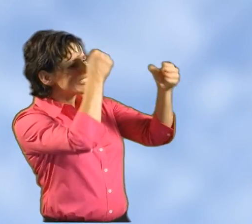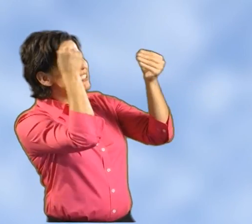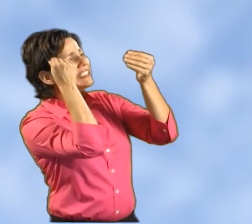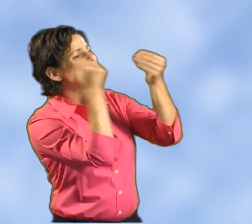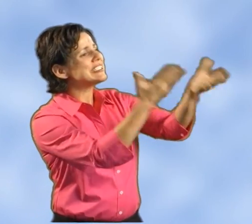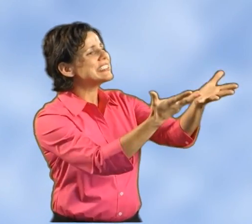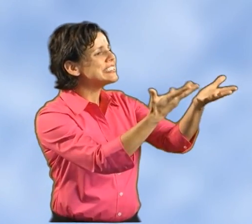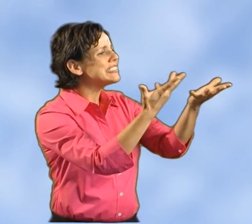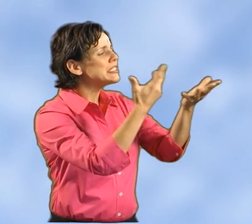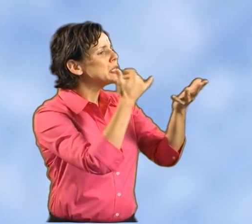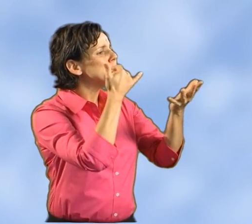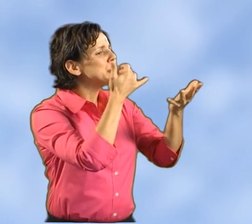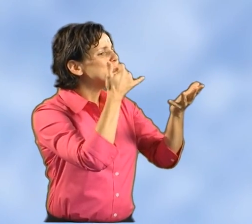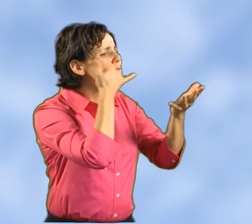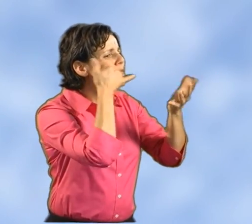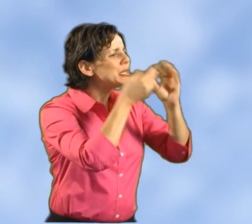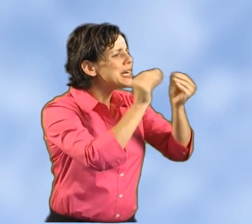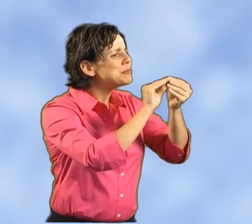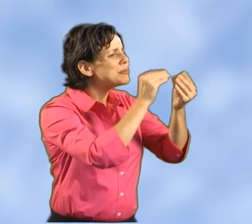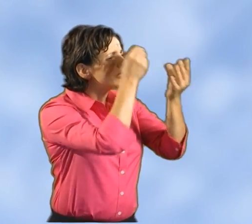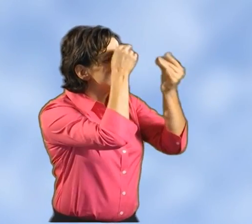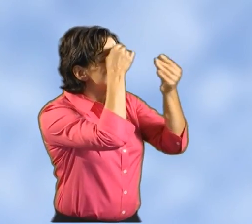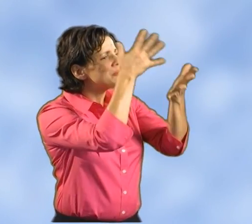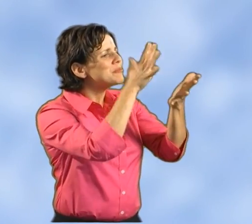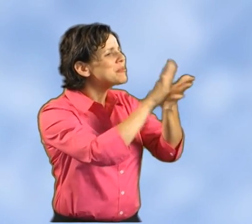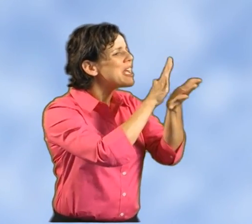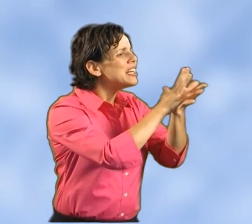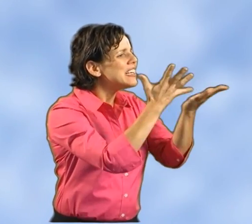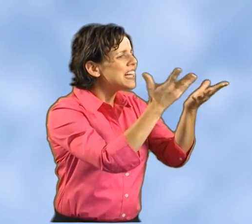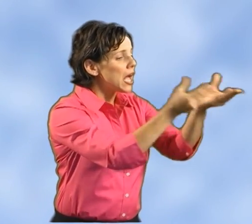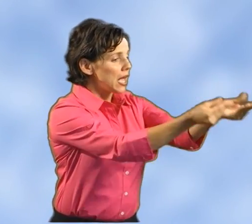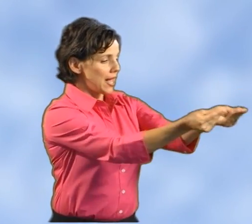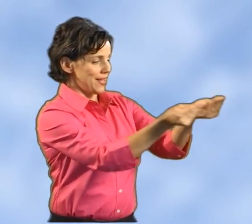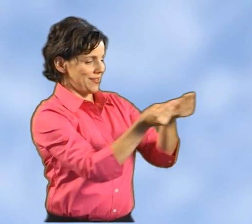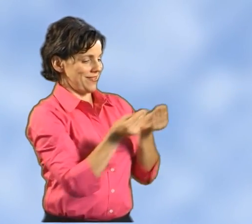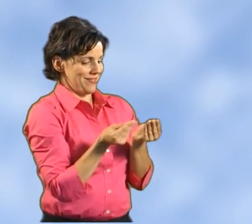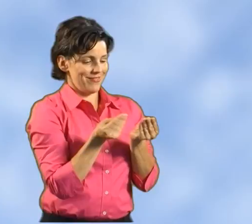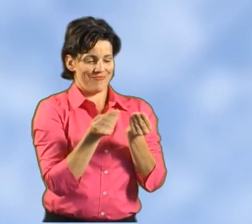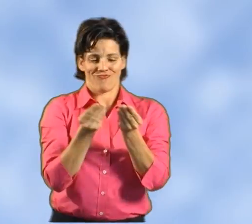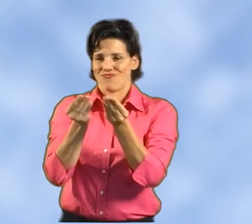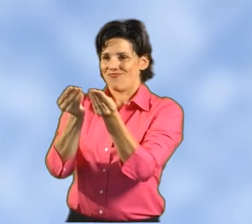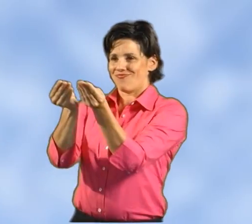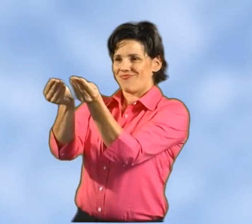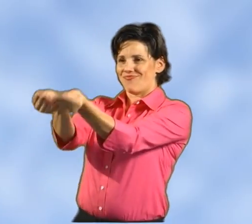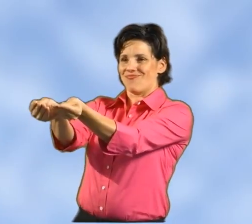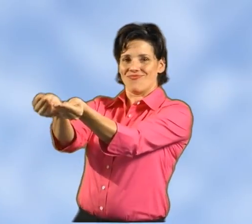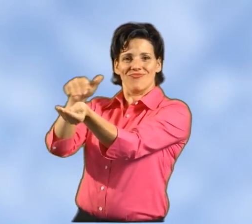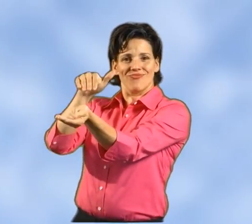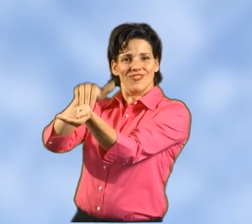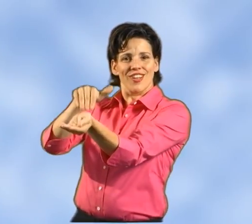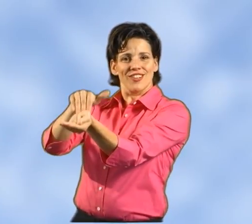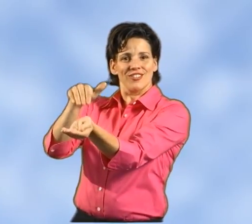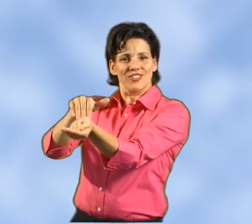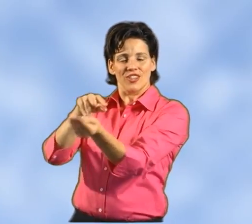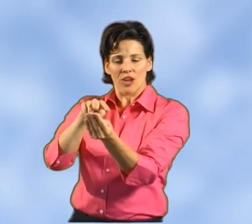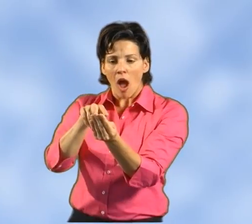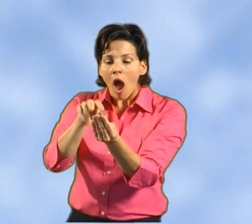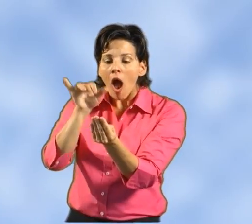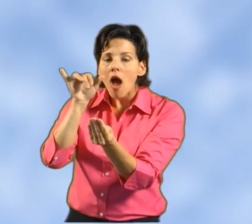and ask them for printed materials regarding interpreting services and